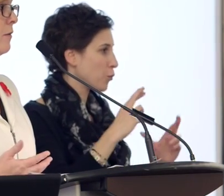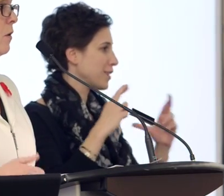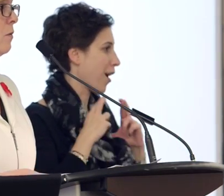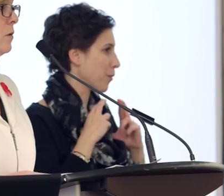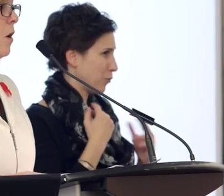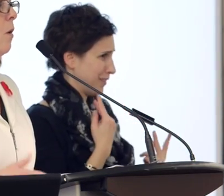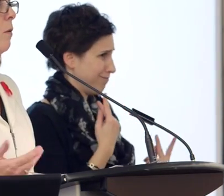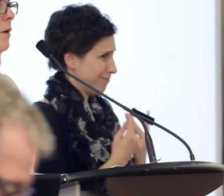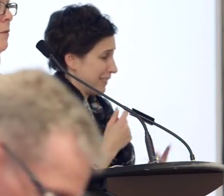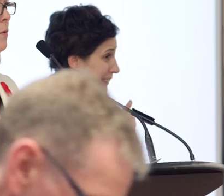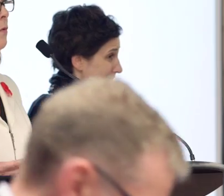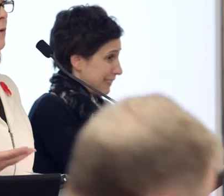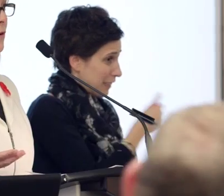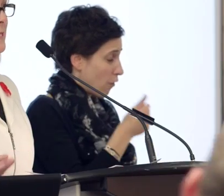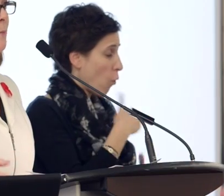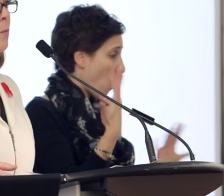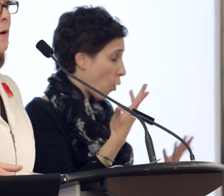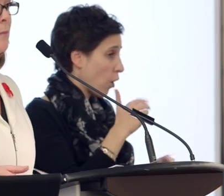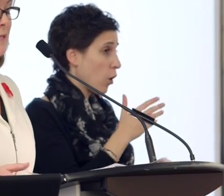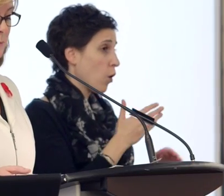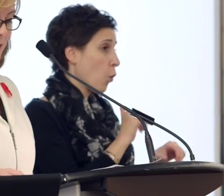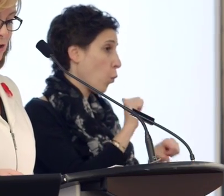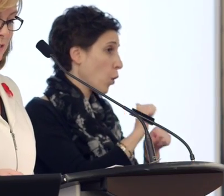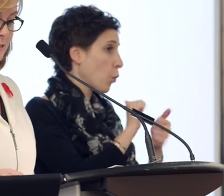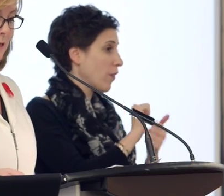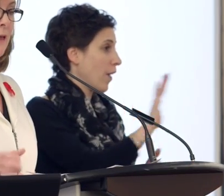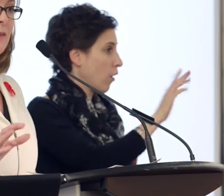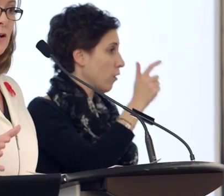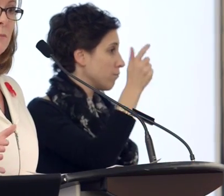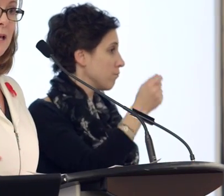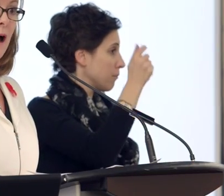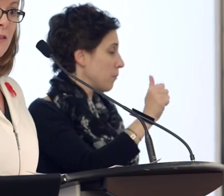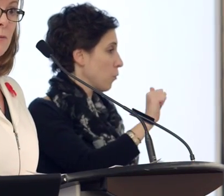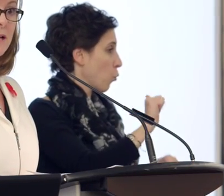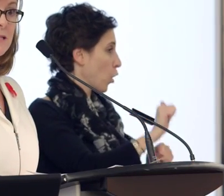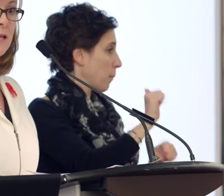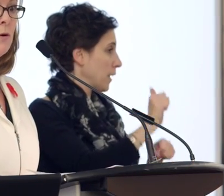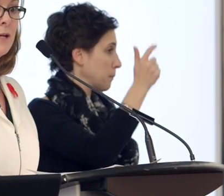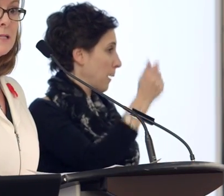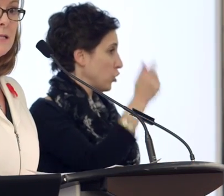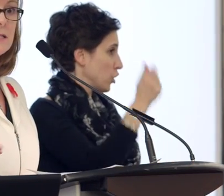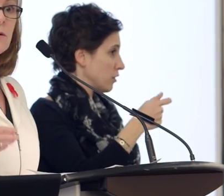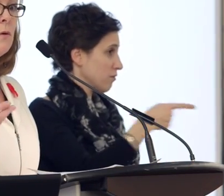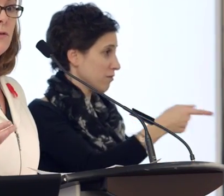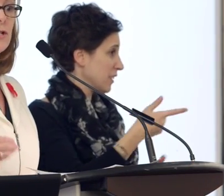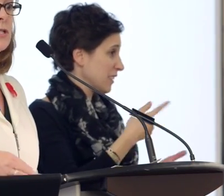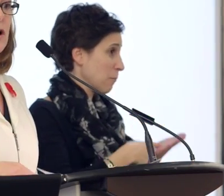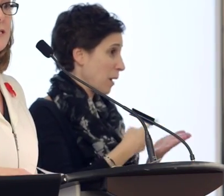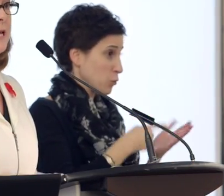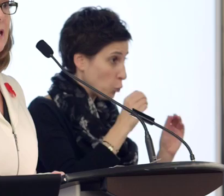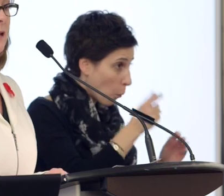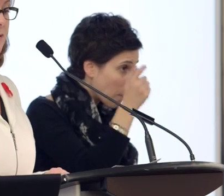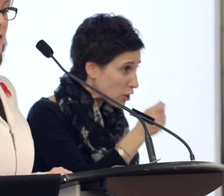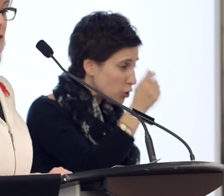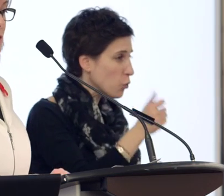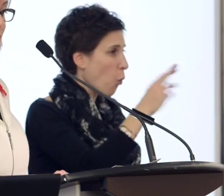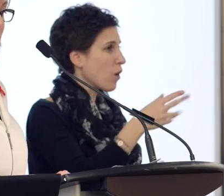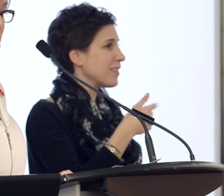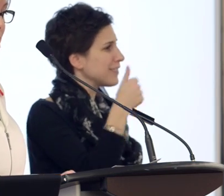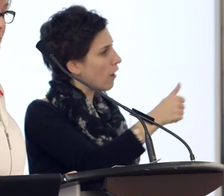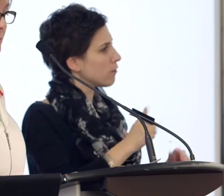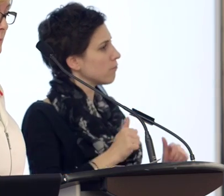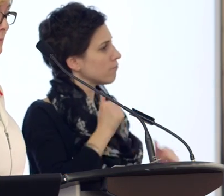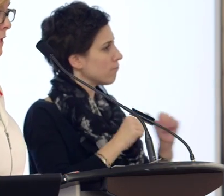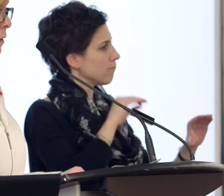either on their own or through, for example, workplace pensions. That could be either because they don't exist or they're just not taking advantage